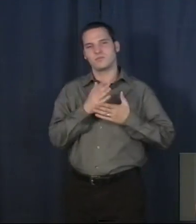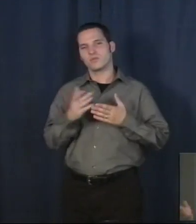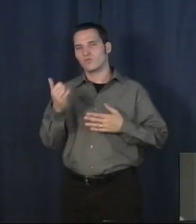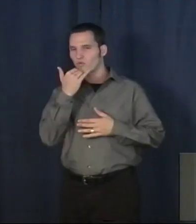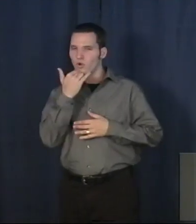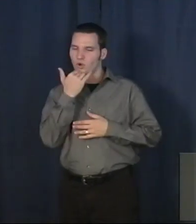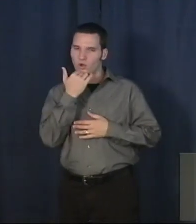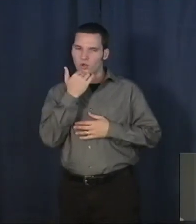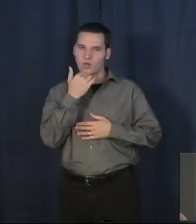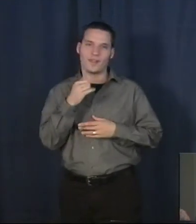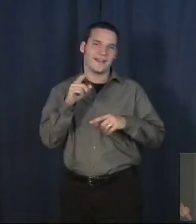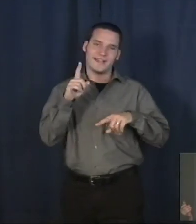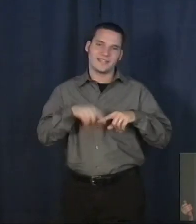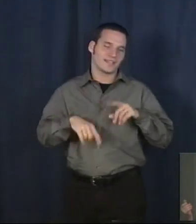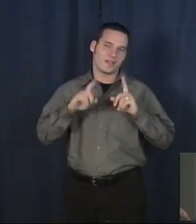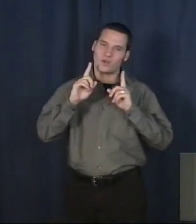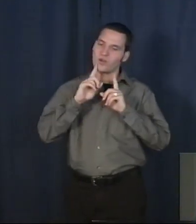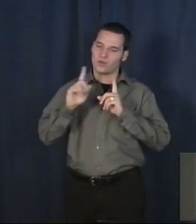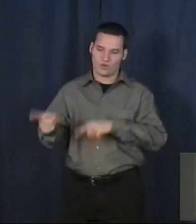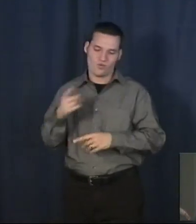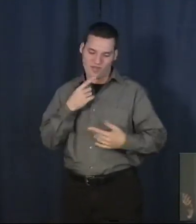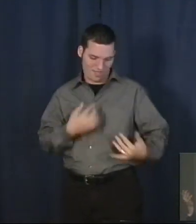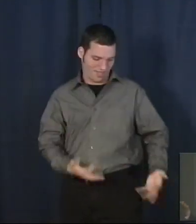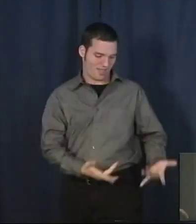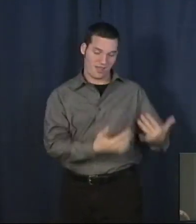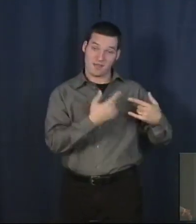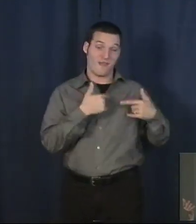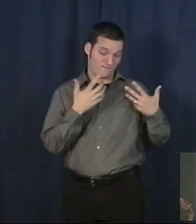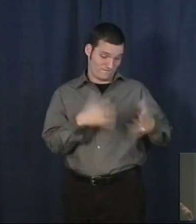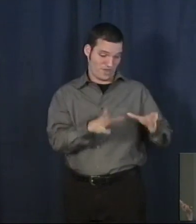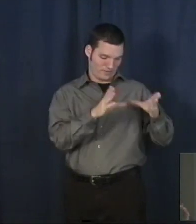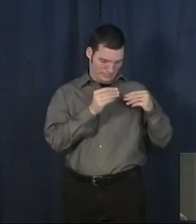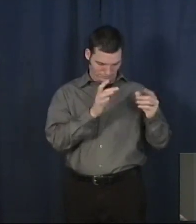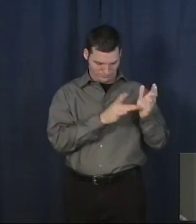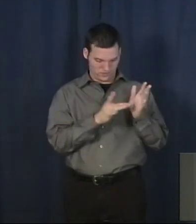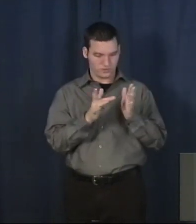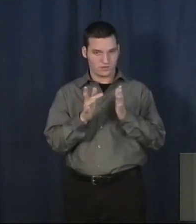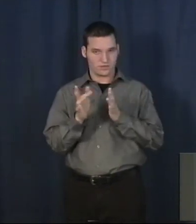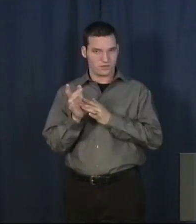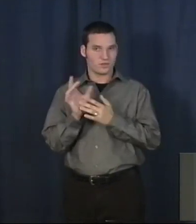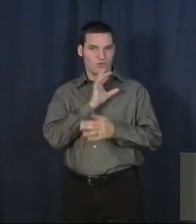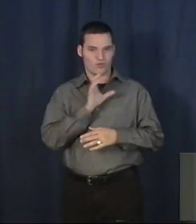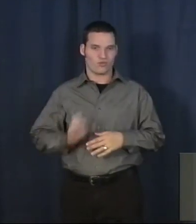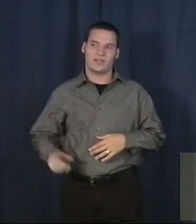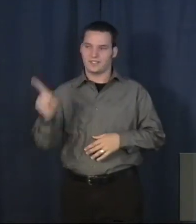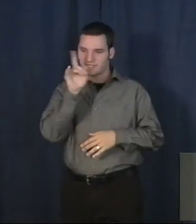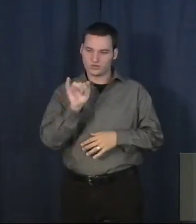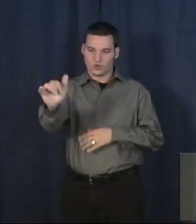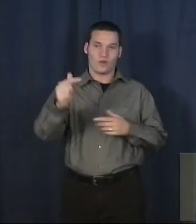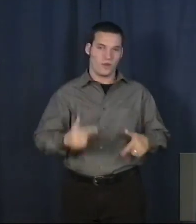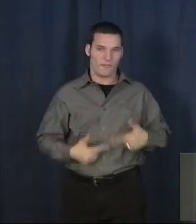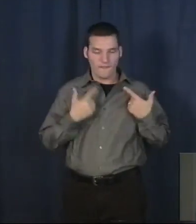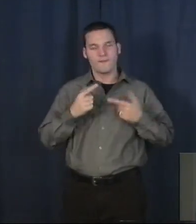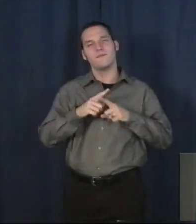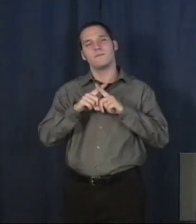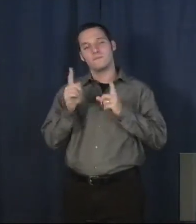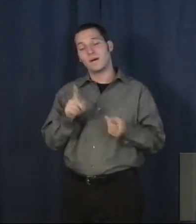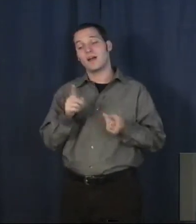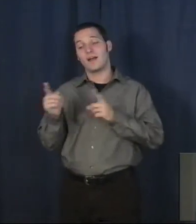cannot go to hell because I've received the gift of eternal life, and eternal life lasts forever. But as God's child, I can receive His punishment.